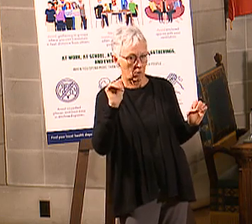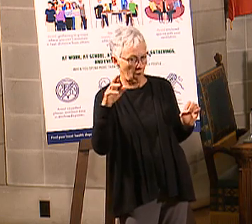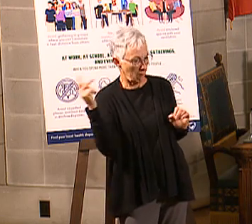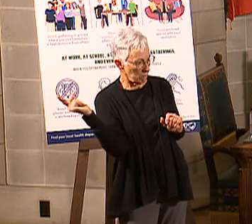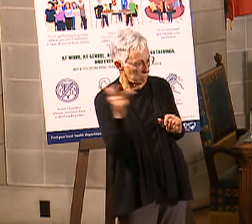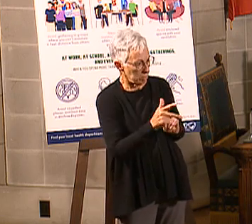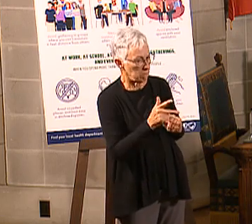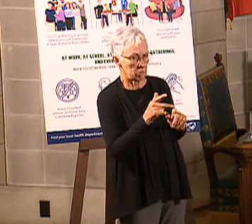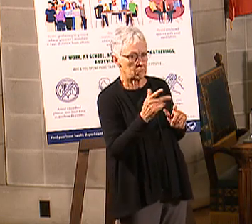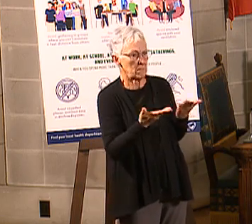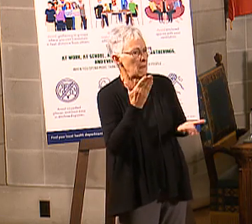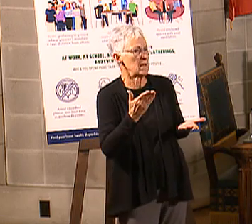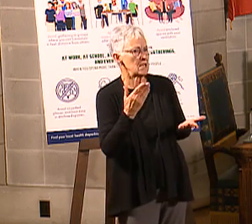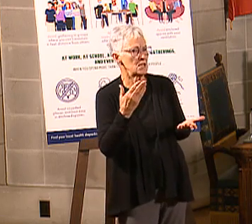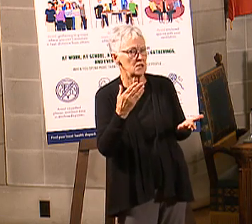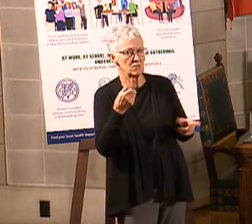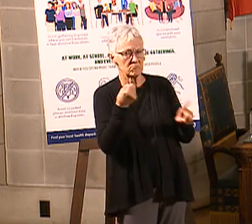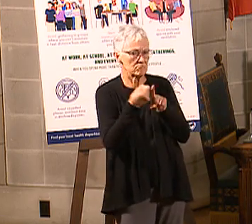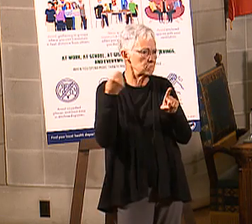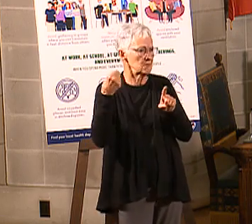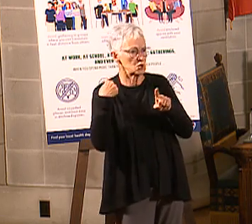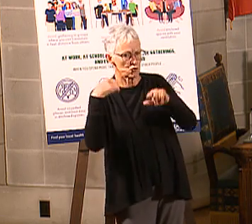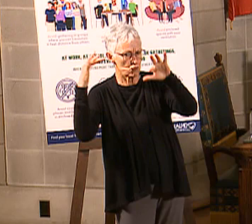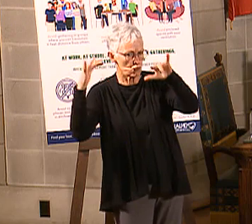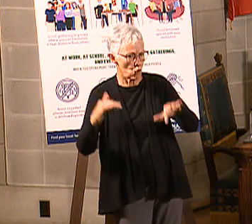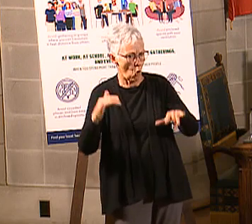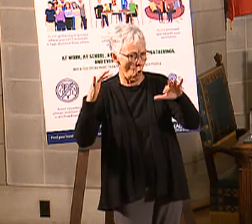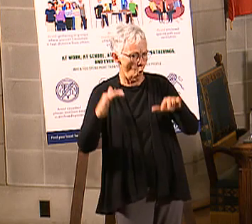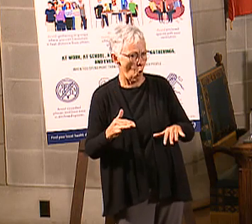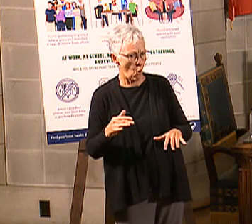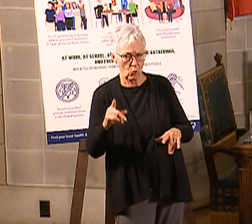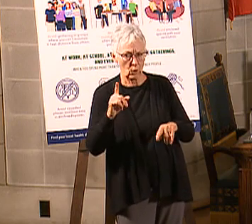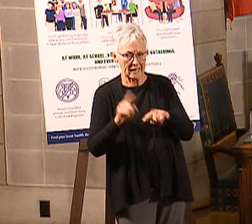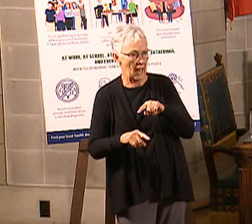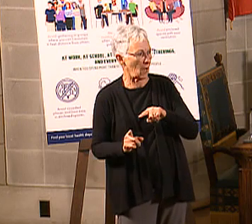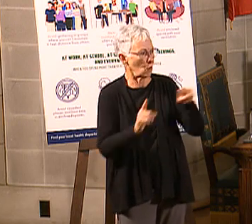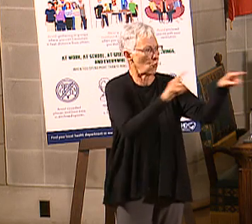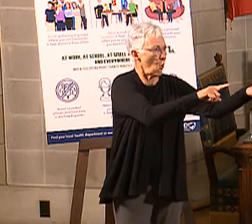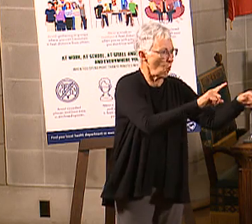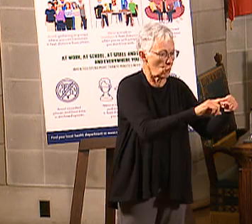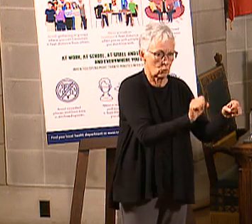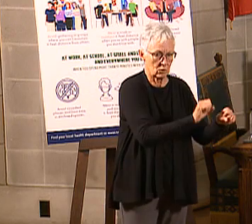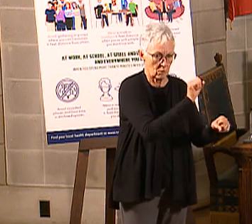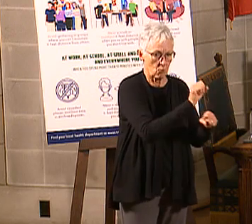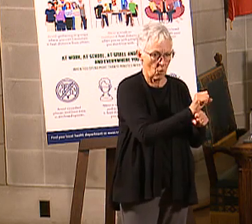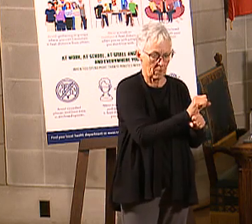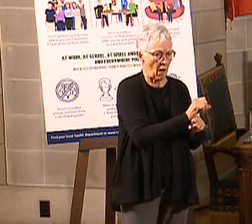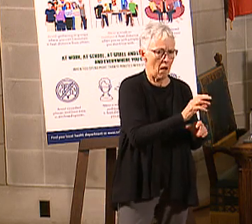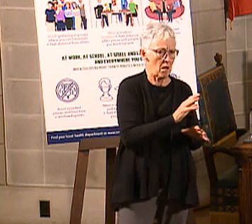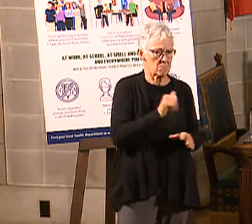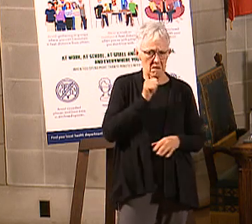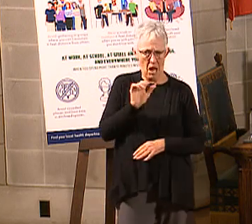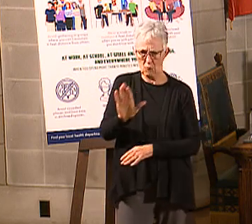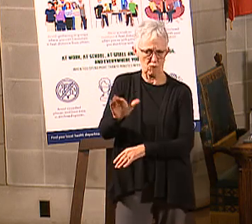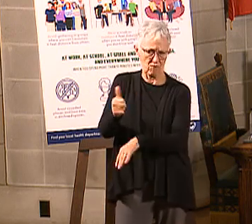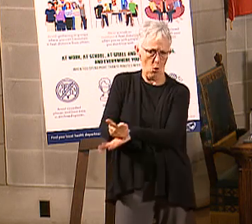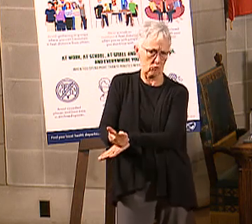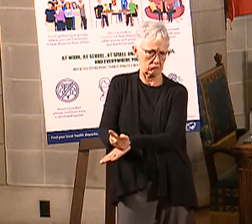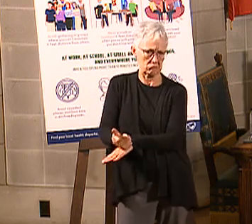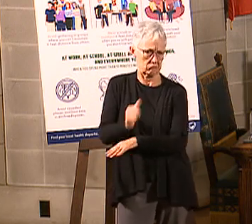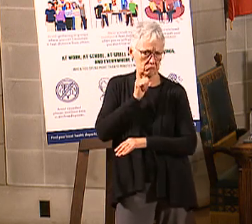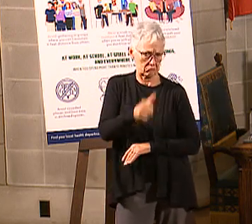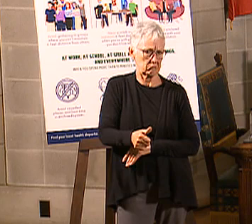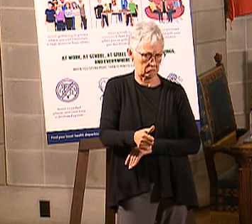or, you know, whatever reason might be. So that's certainly no fault of the participant, that they weren't able to get to the doctor